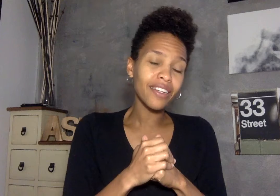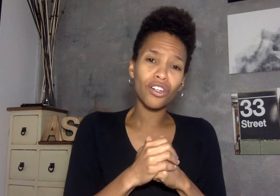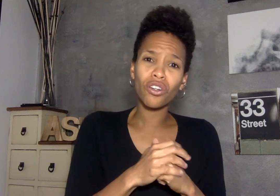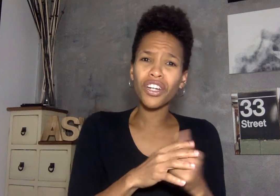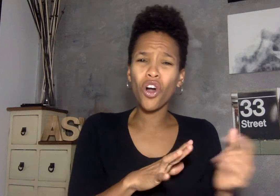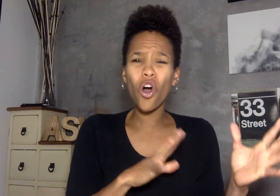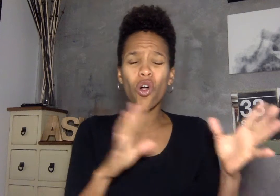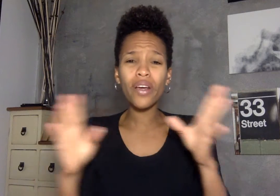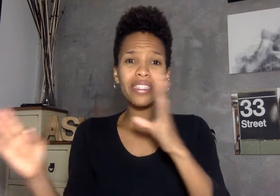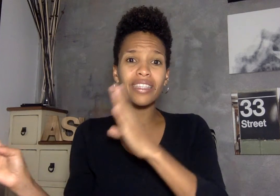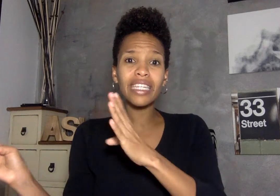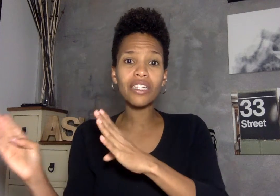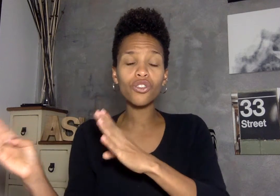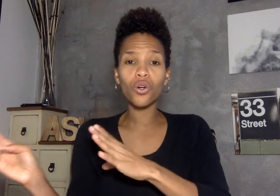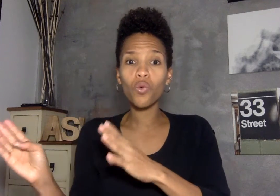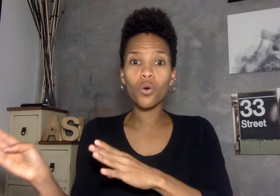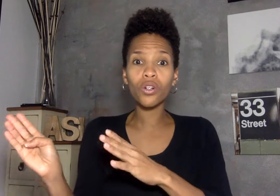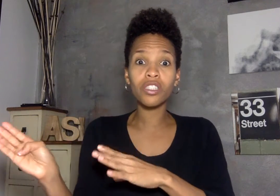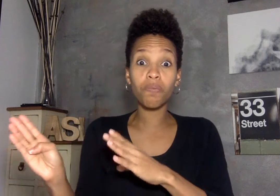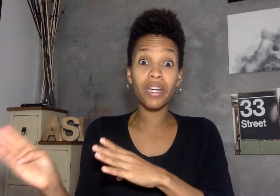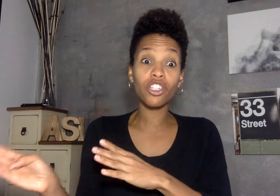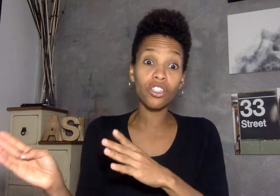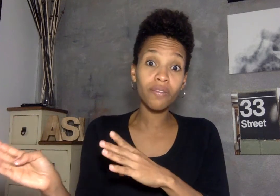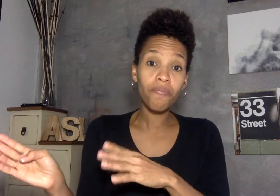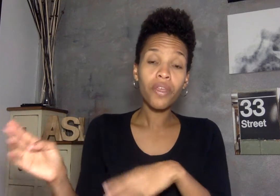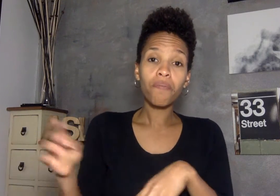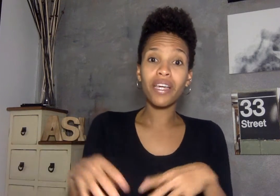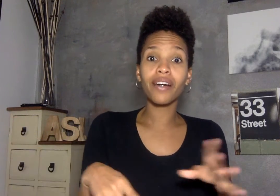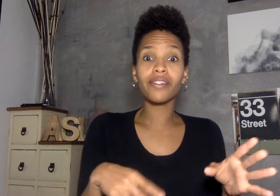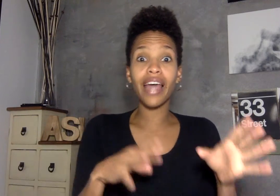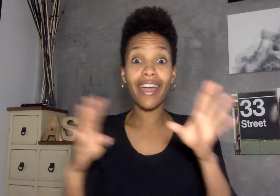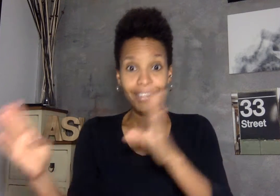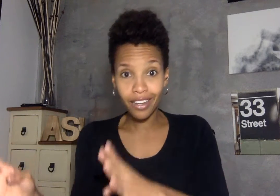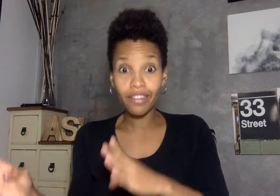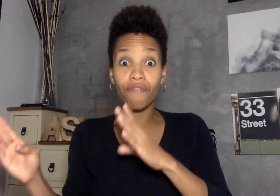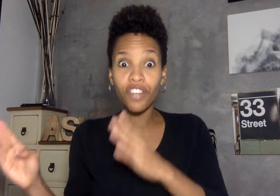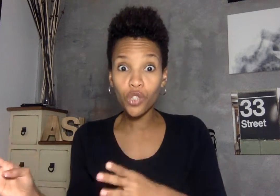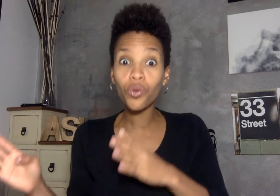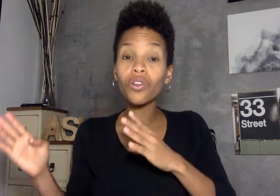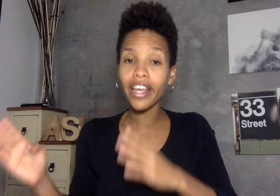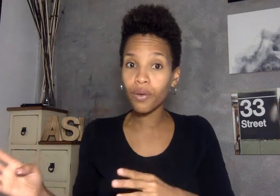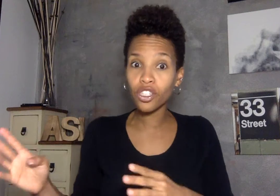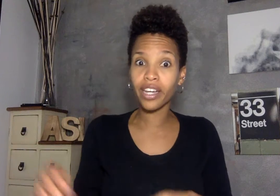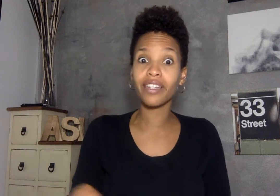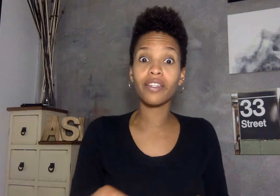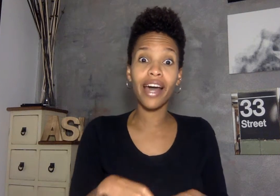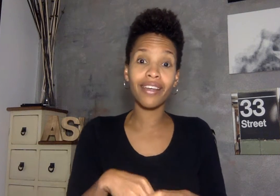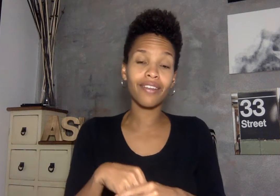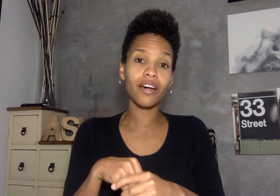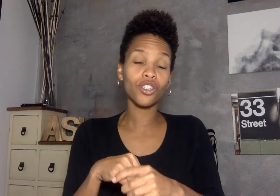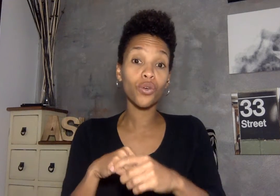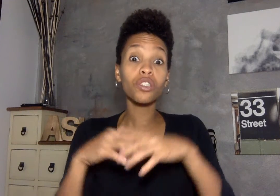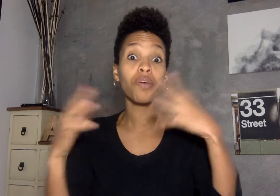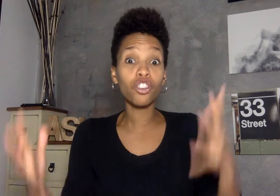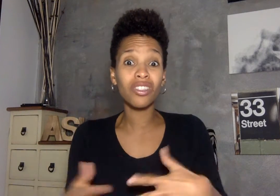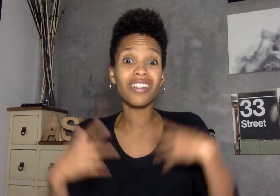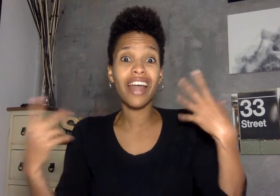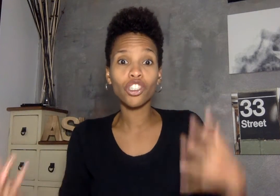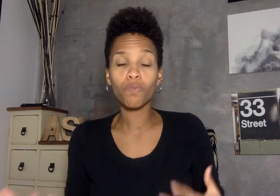said earlier always lean toward depiction because asl is a visual language that can that so depiction is a natural